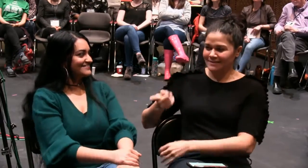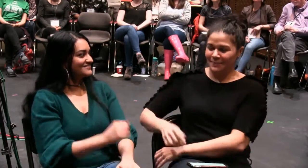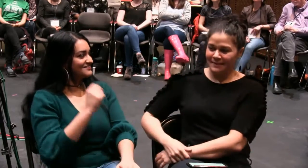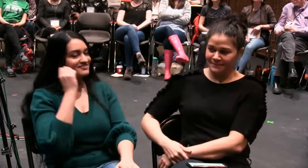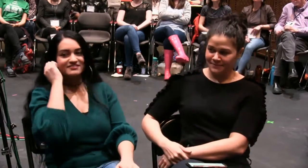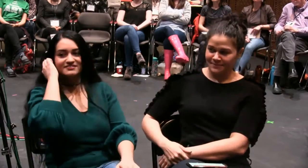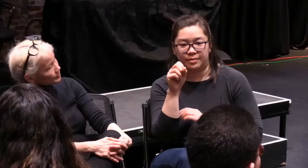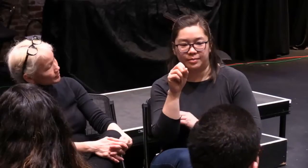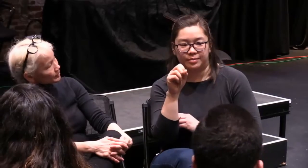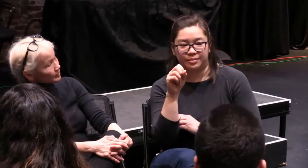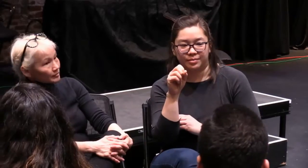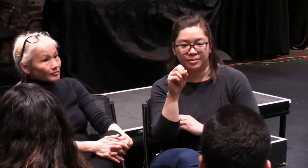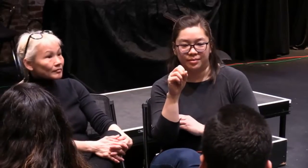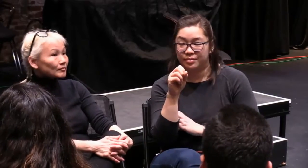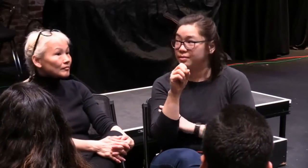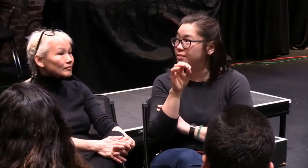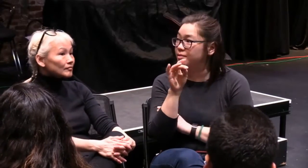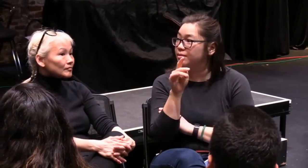thing and some people, well, that's open to discussion.